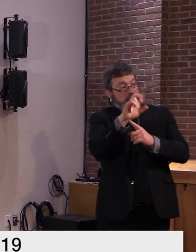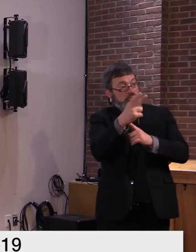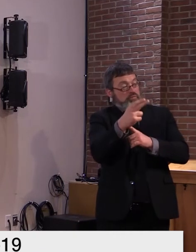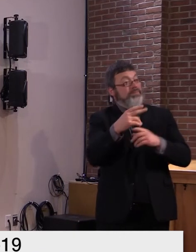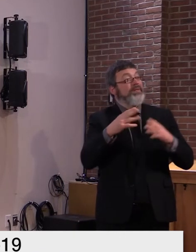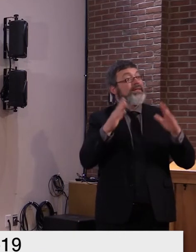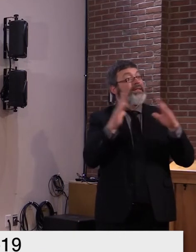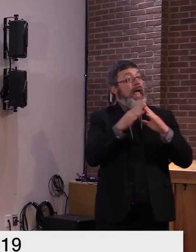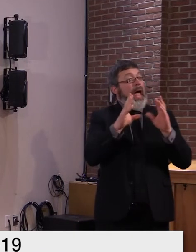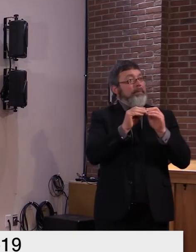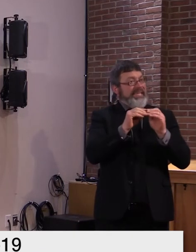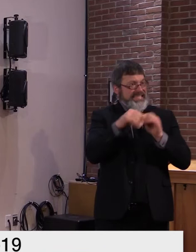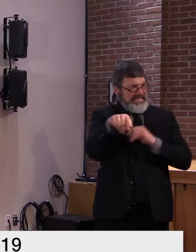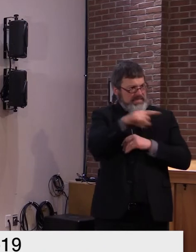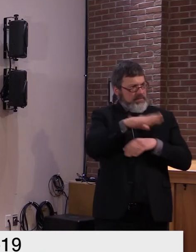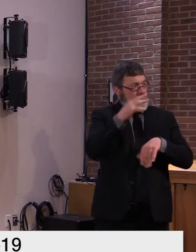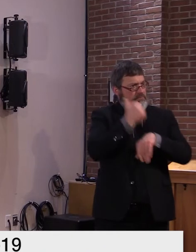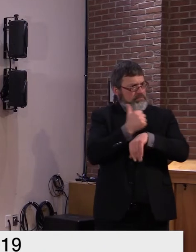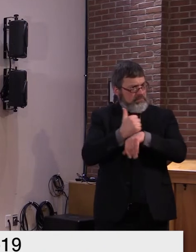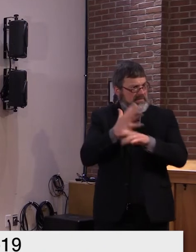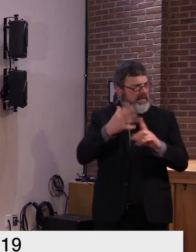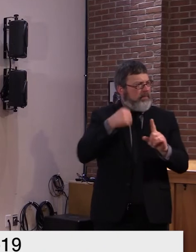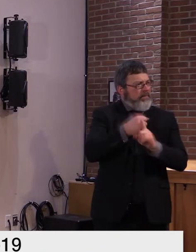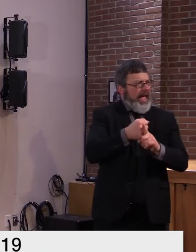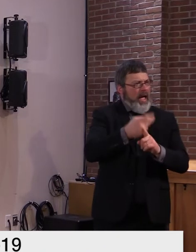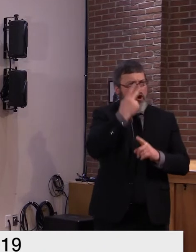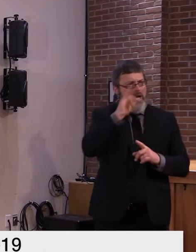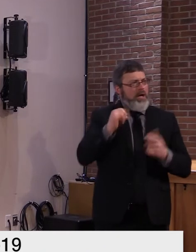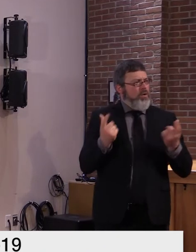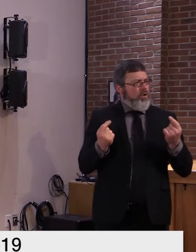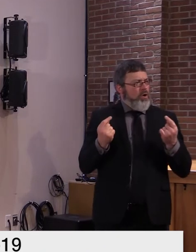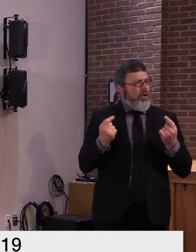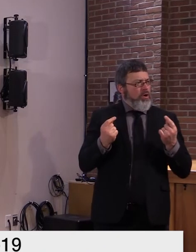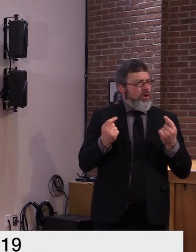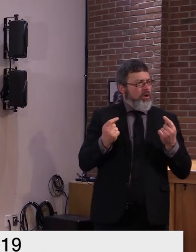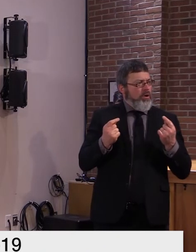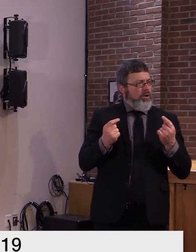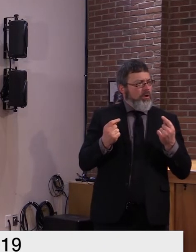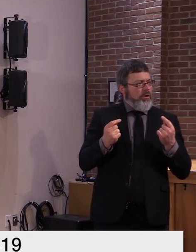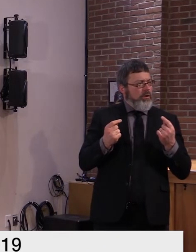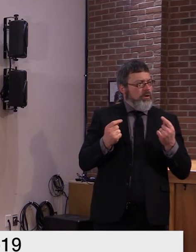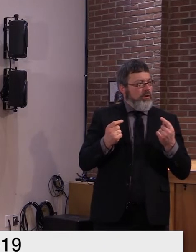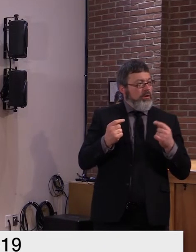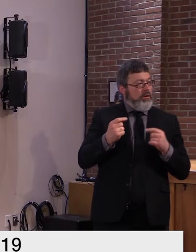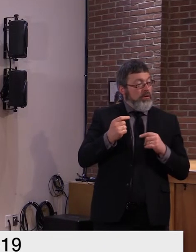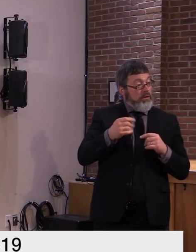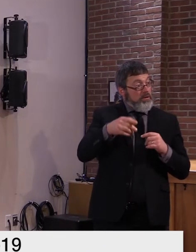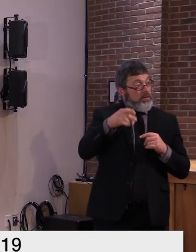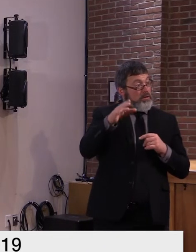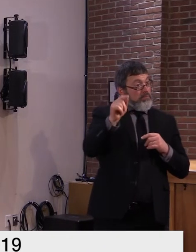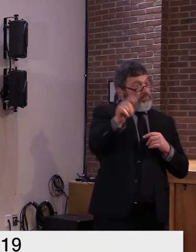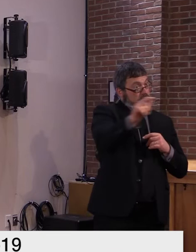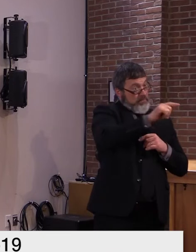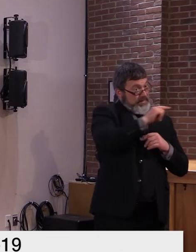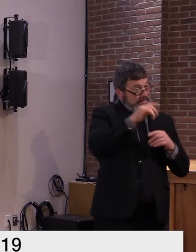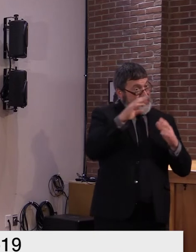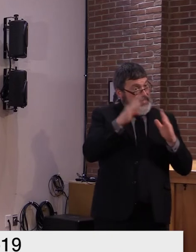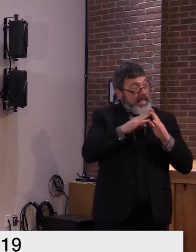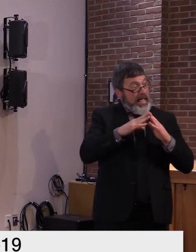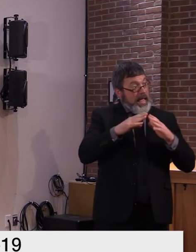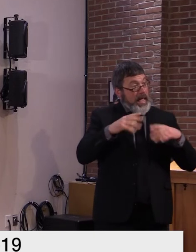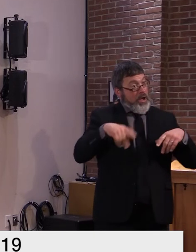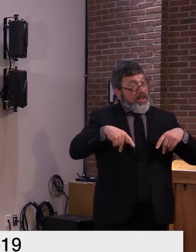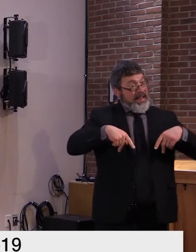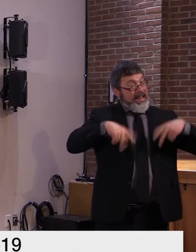give uh towns and districts the ability to change the date of time meeting day if they want and also